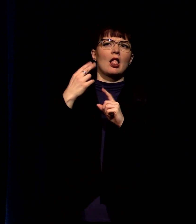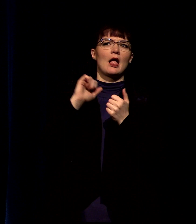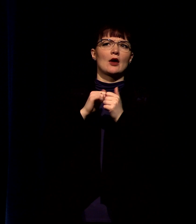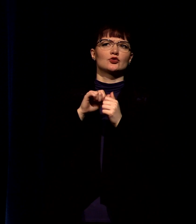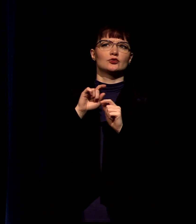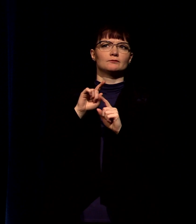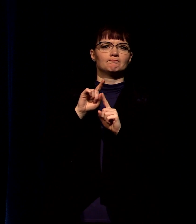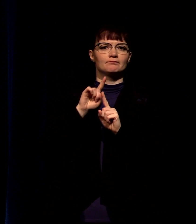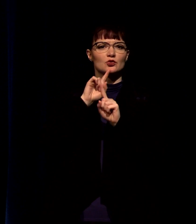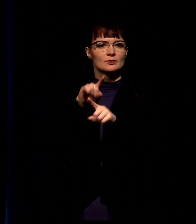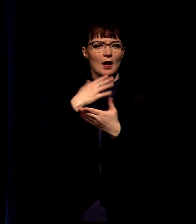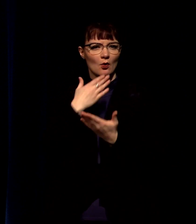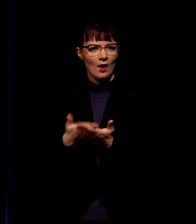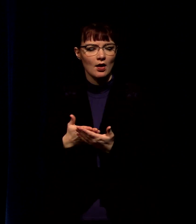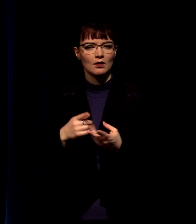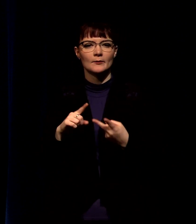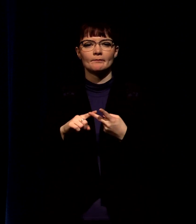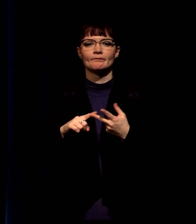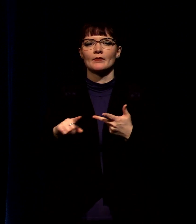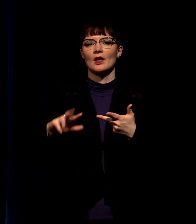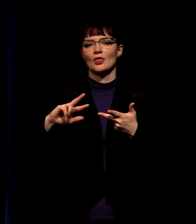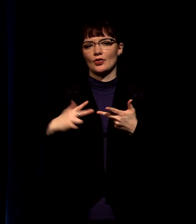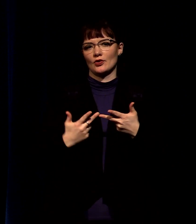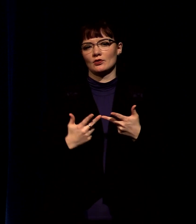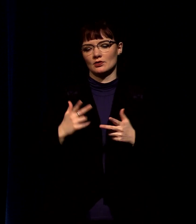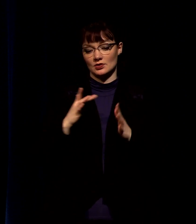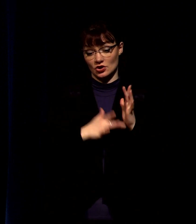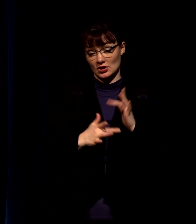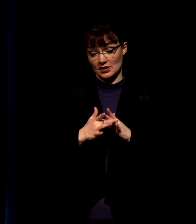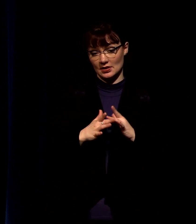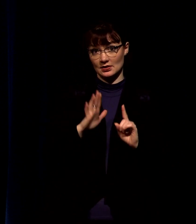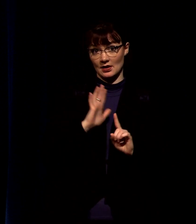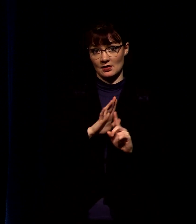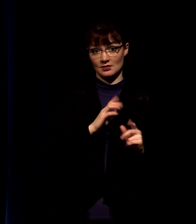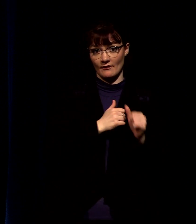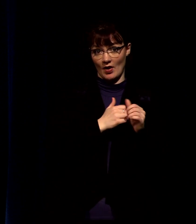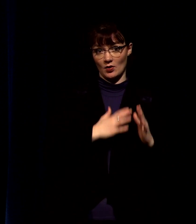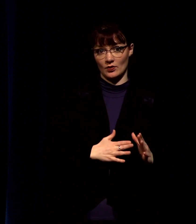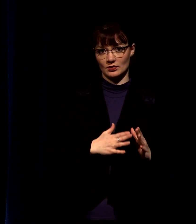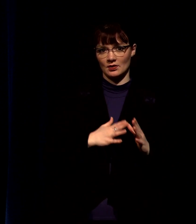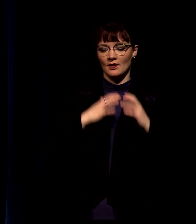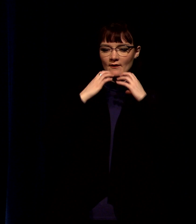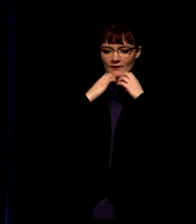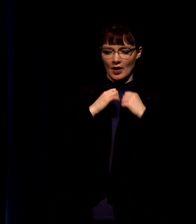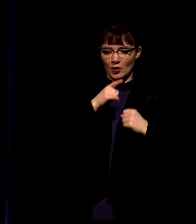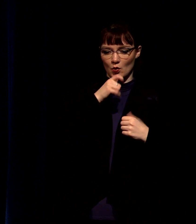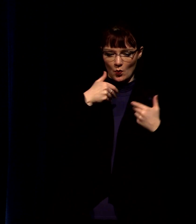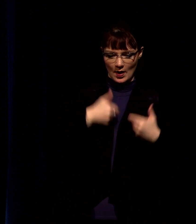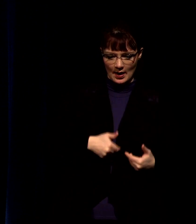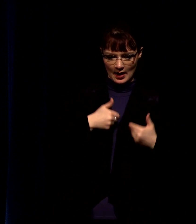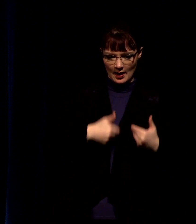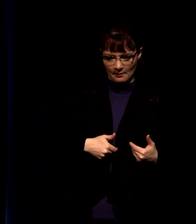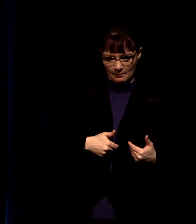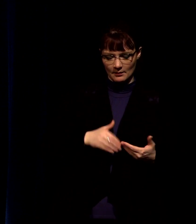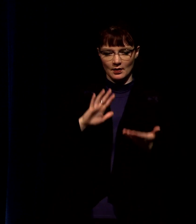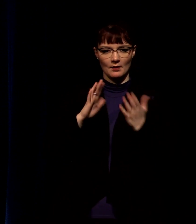the final thing i see here is that jesus and his followers value who they are over where they are